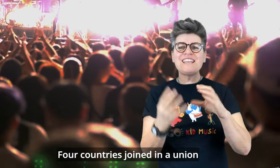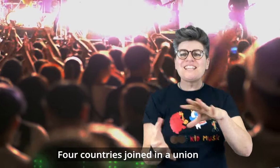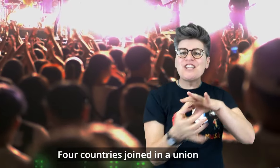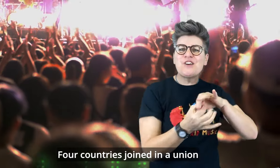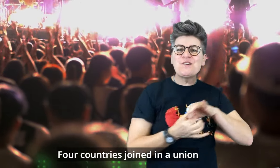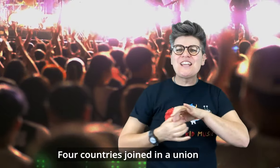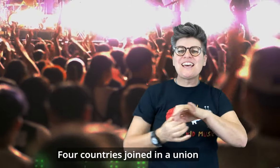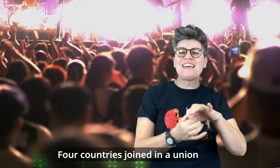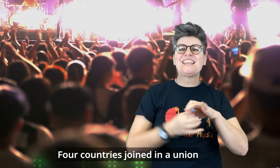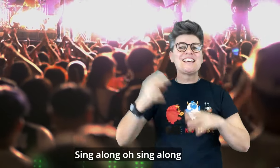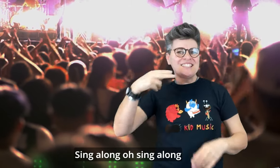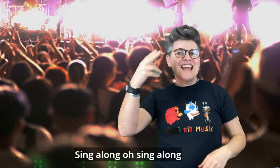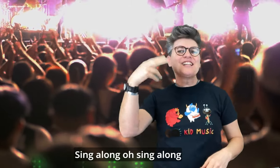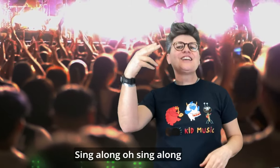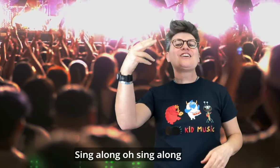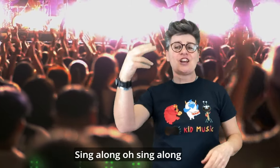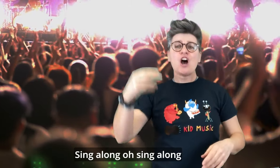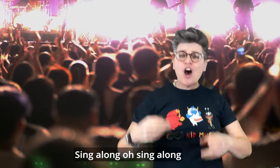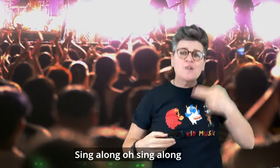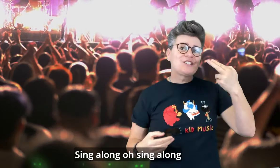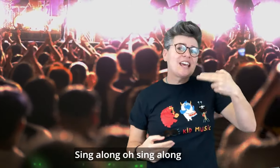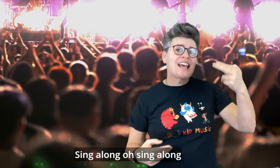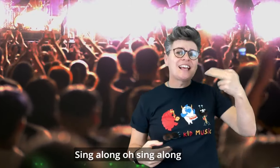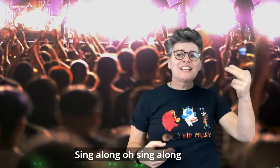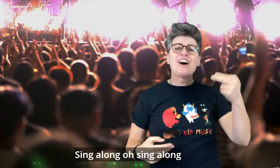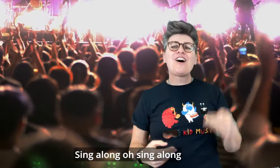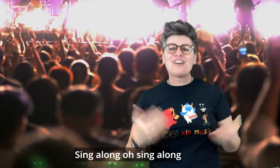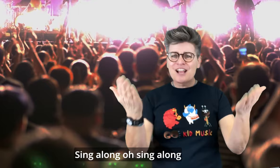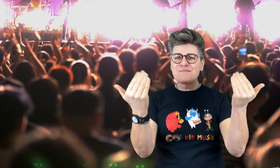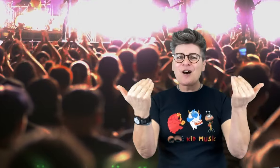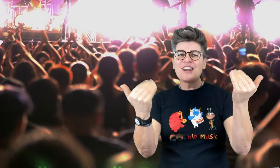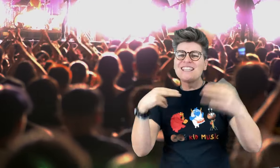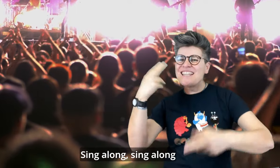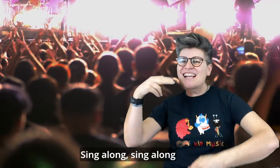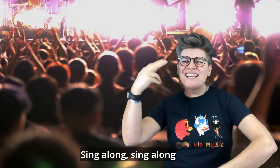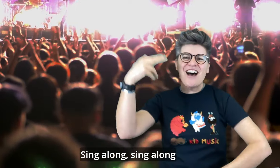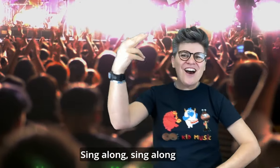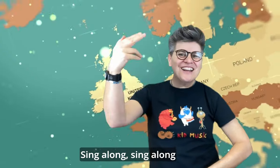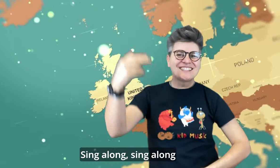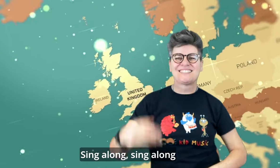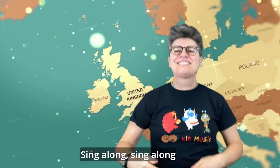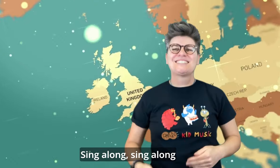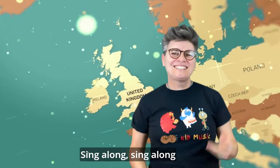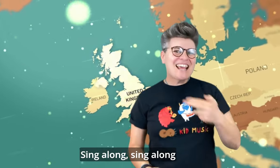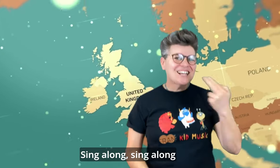in a union Sing along, oh sing along Sing along, sing